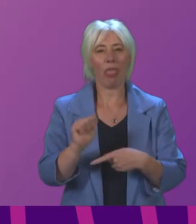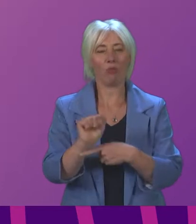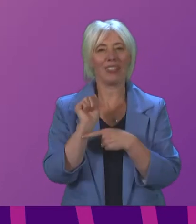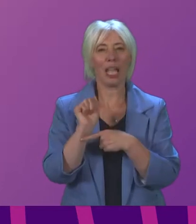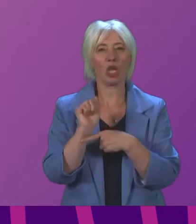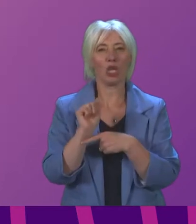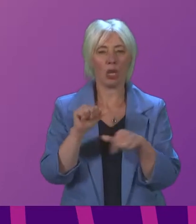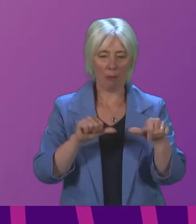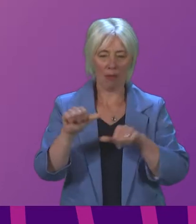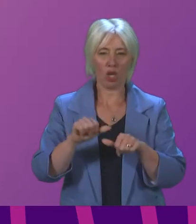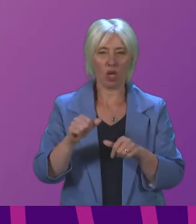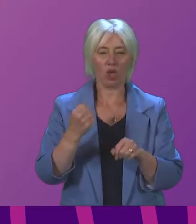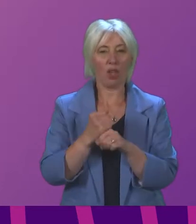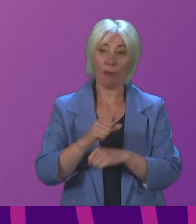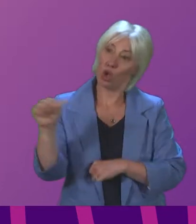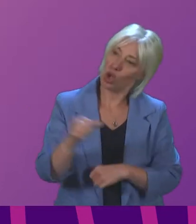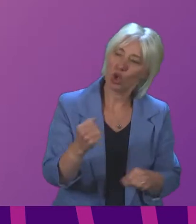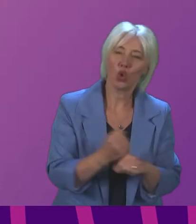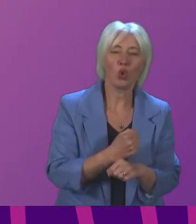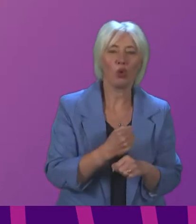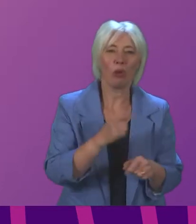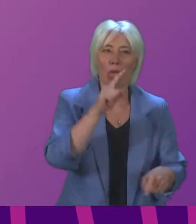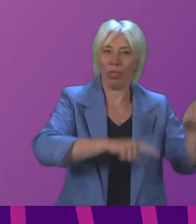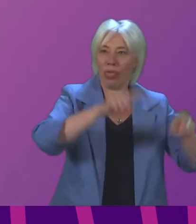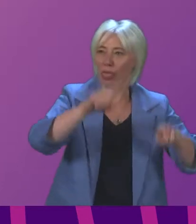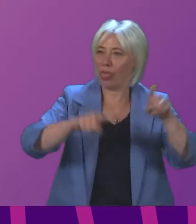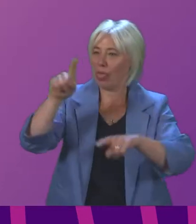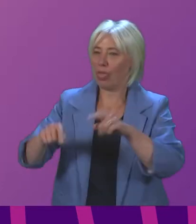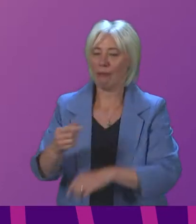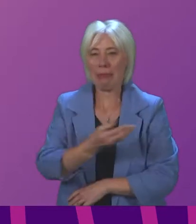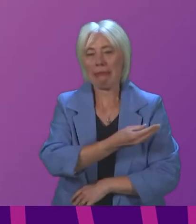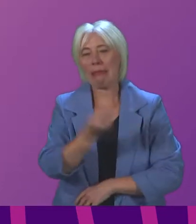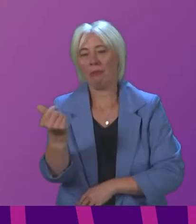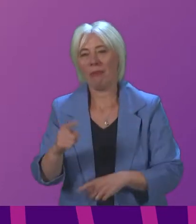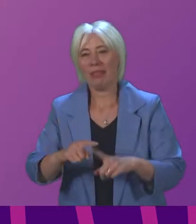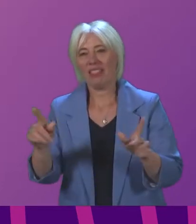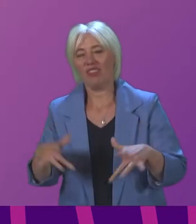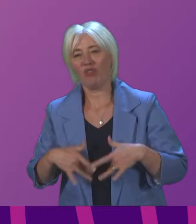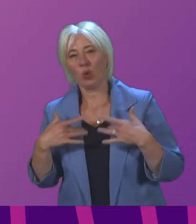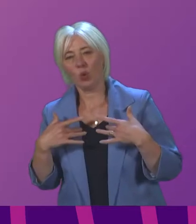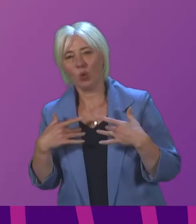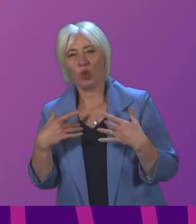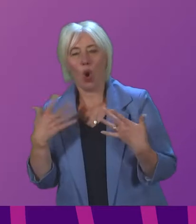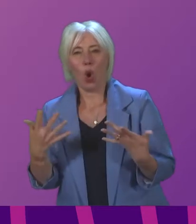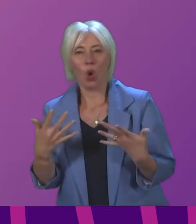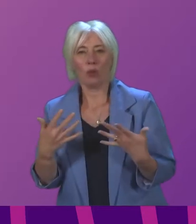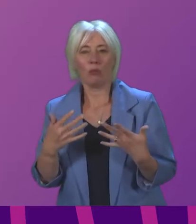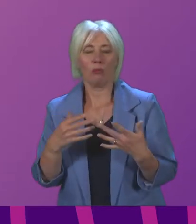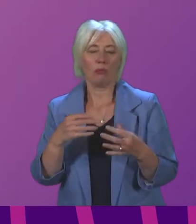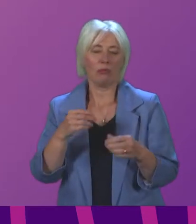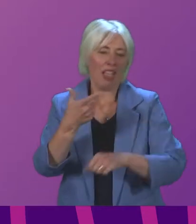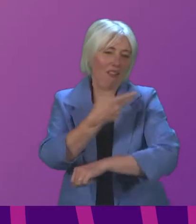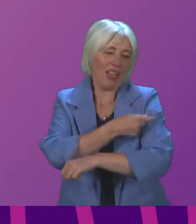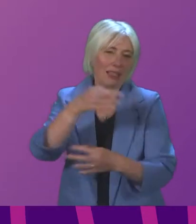Government should put into place It is no secret for example that some of us have different views on the place of vaccine passports